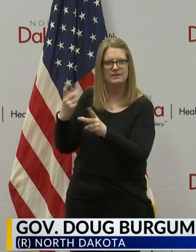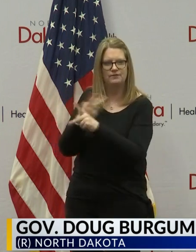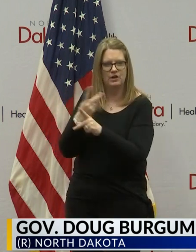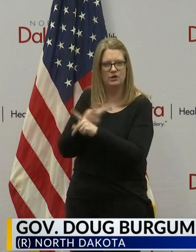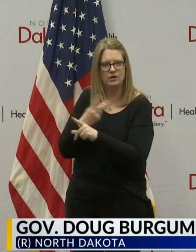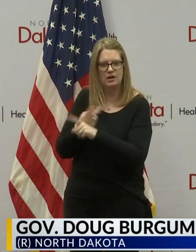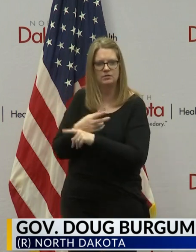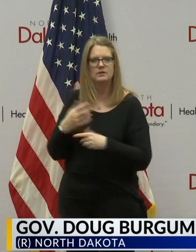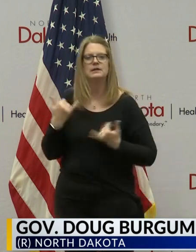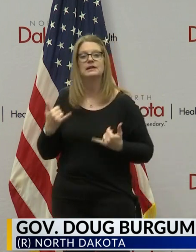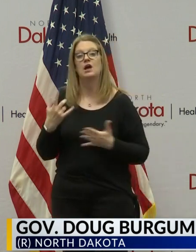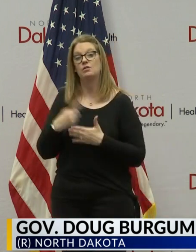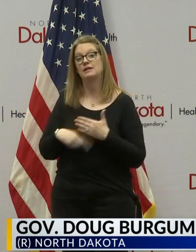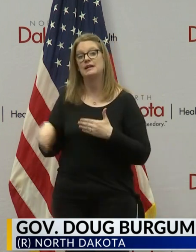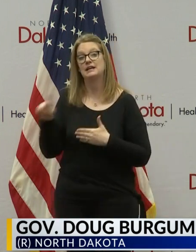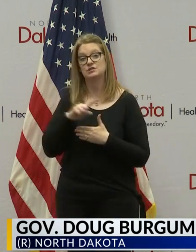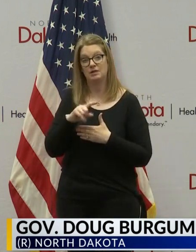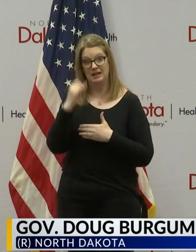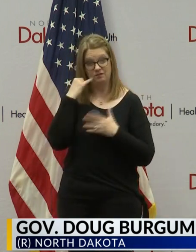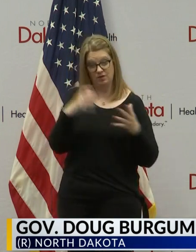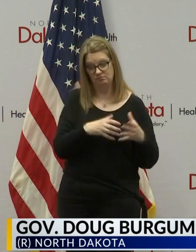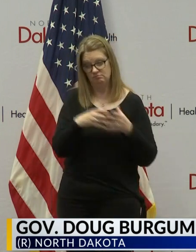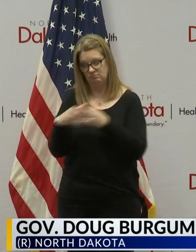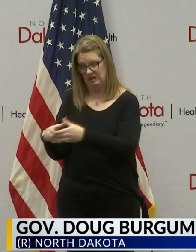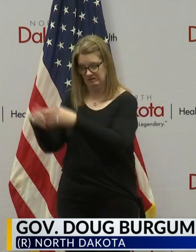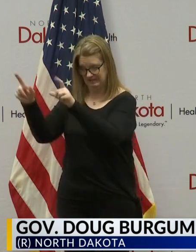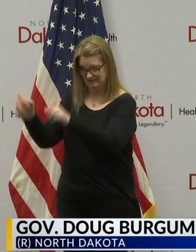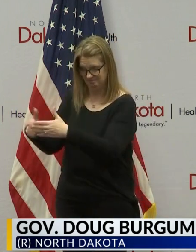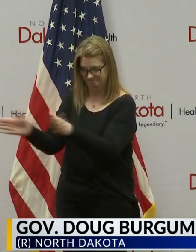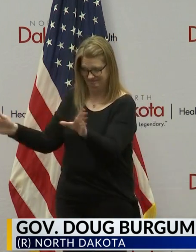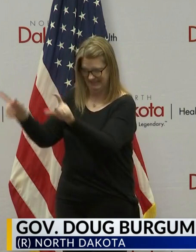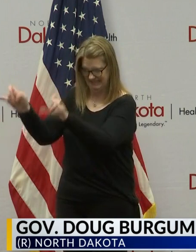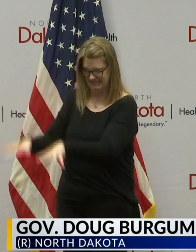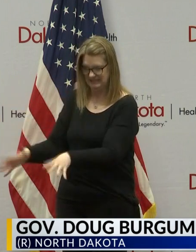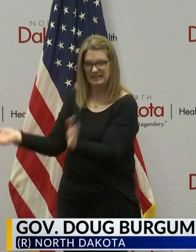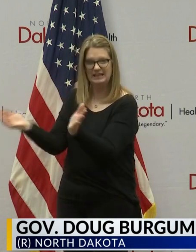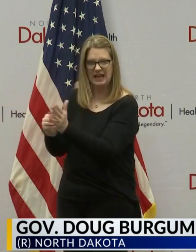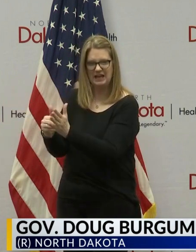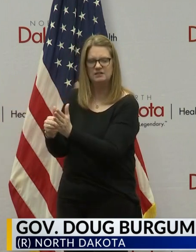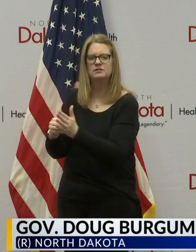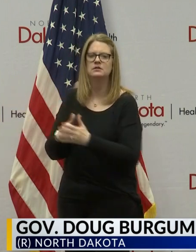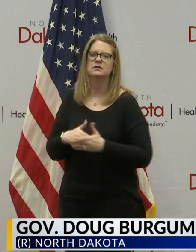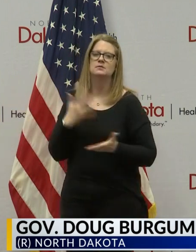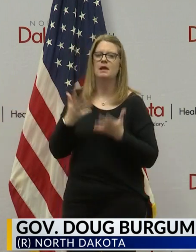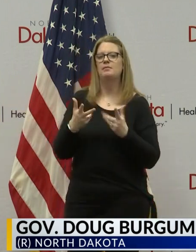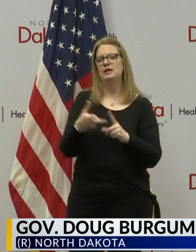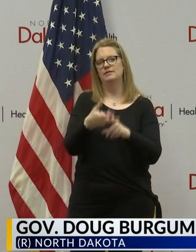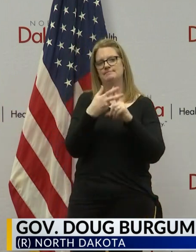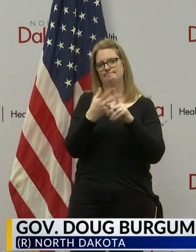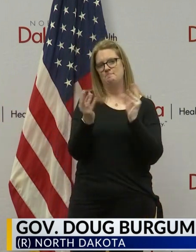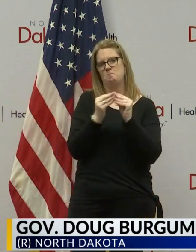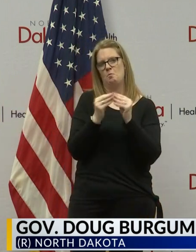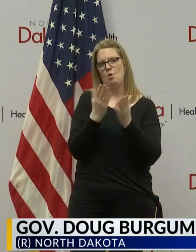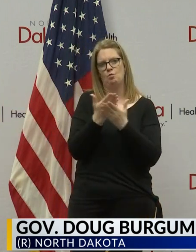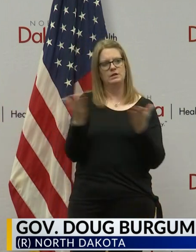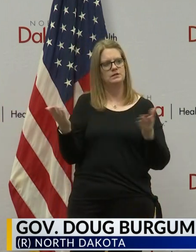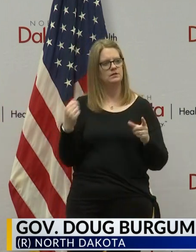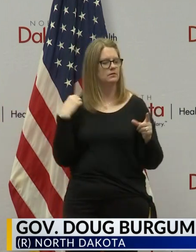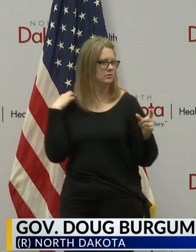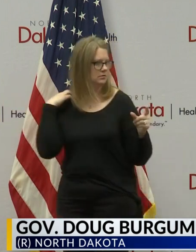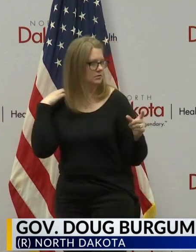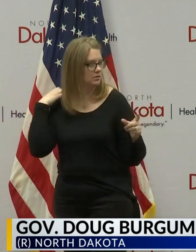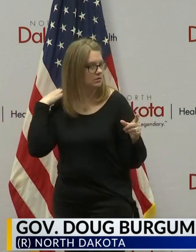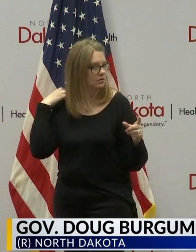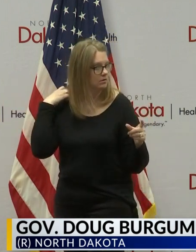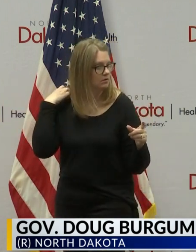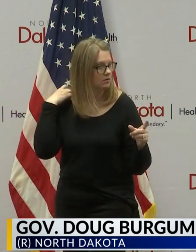we go back next week and we do another wave of testing up there of this same kind of scale. We may need to bring even more resources to bear. To follow up, then,